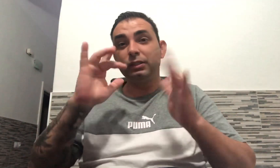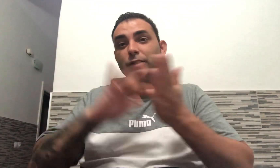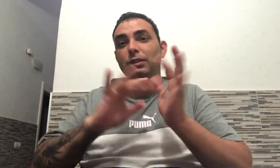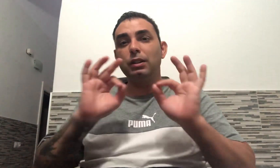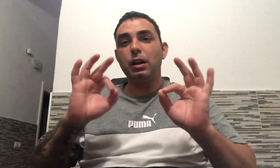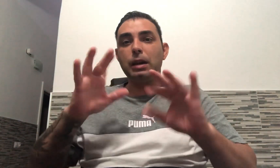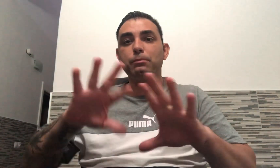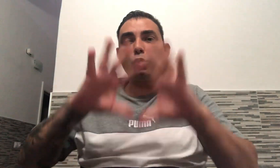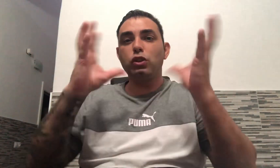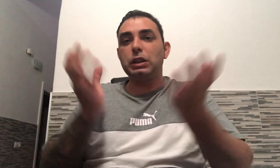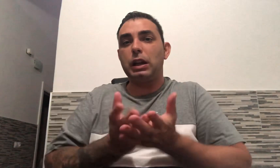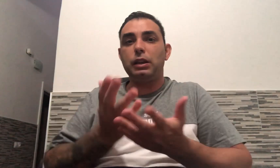but